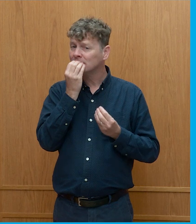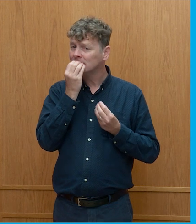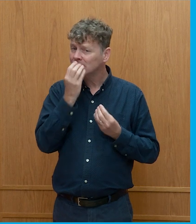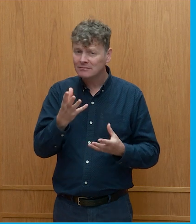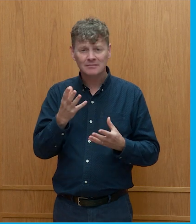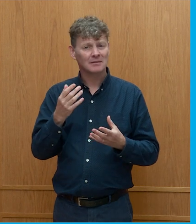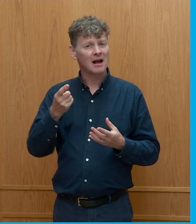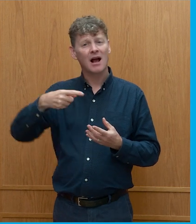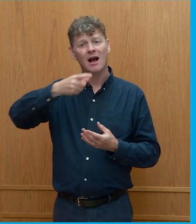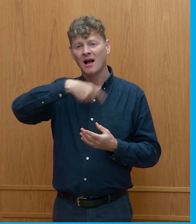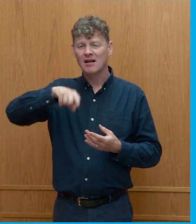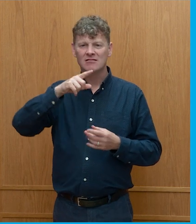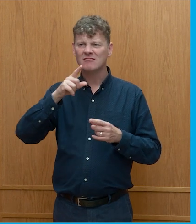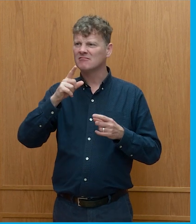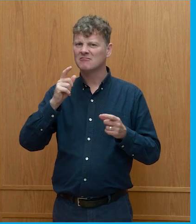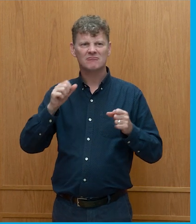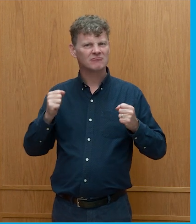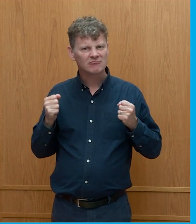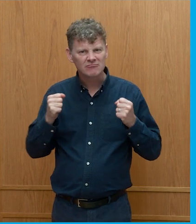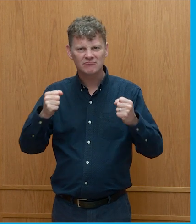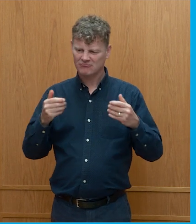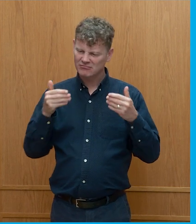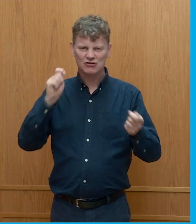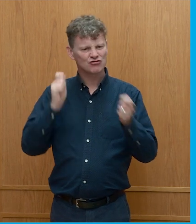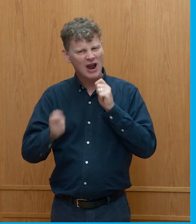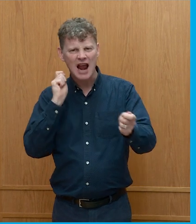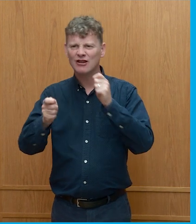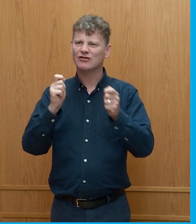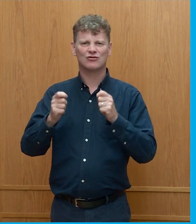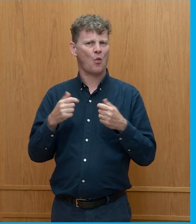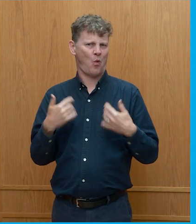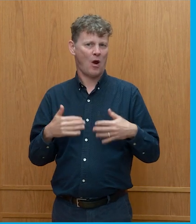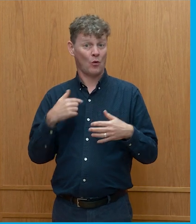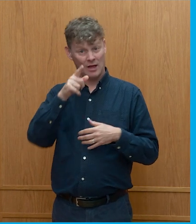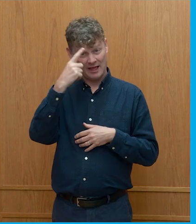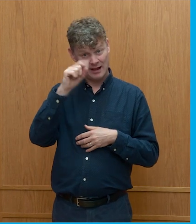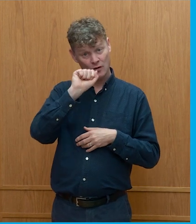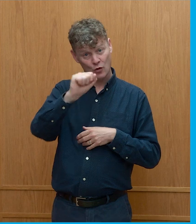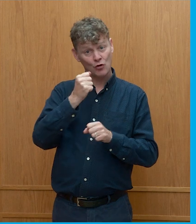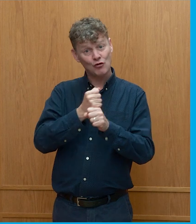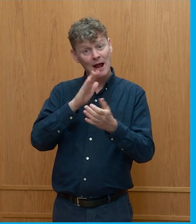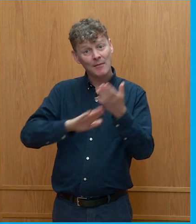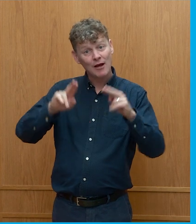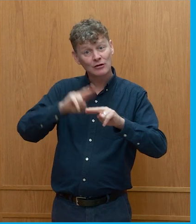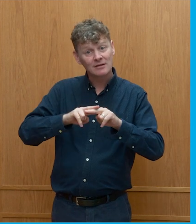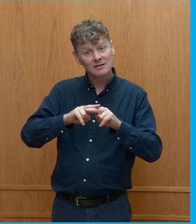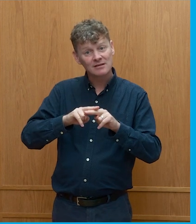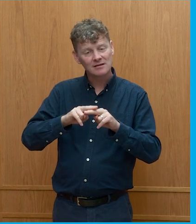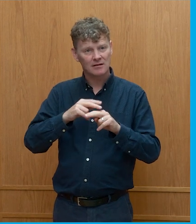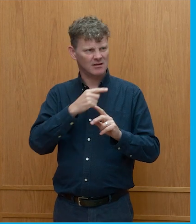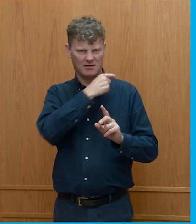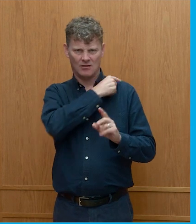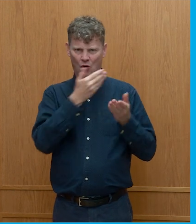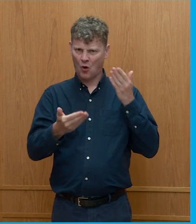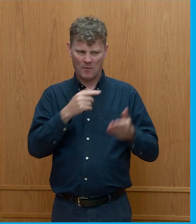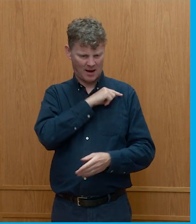embrace change. If we all think about our grandparents and the time that they were born in and the change that they saw and